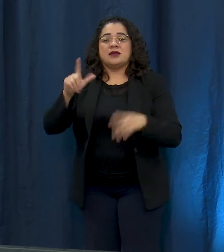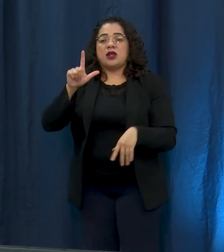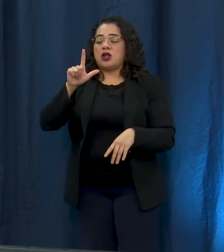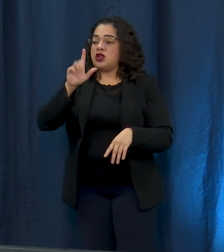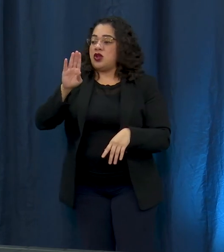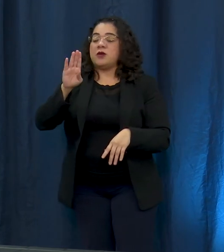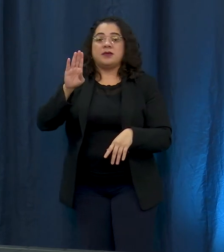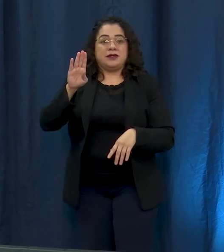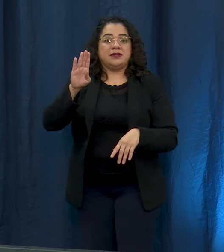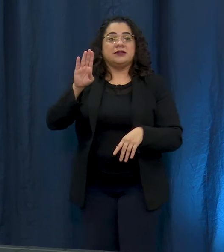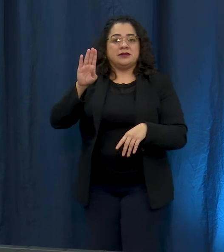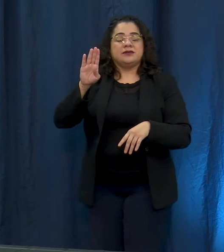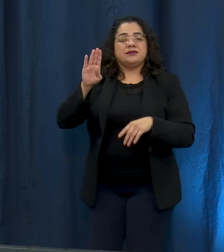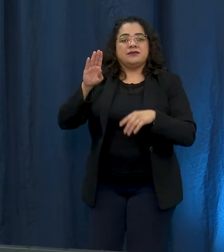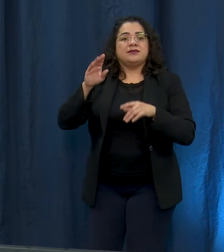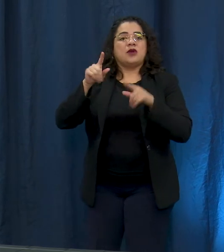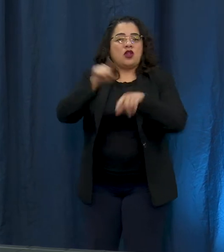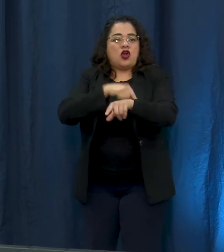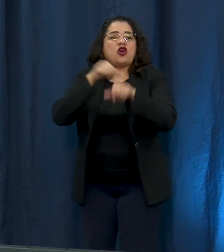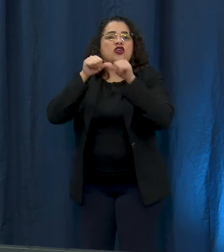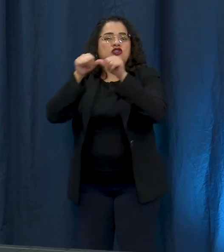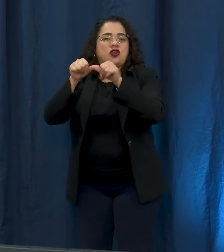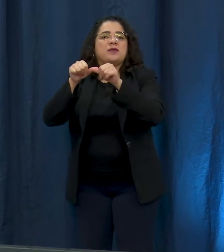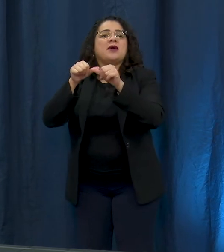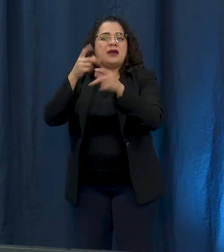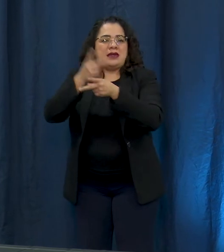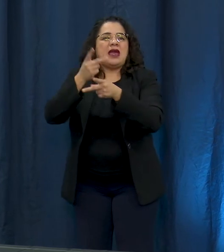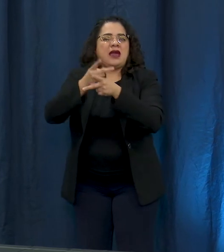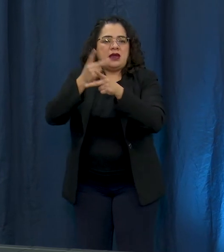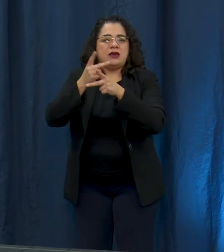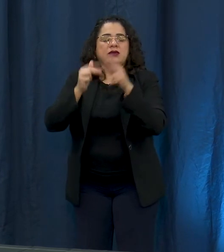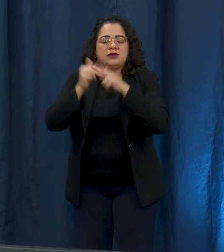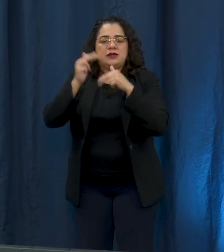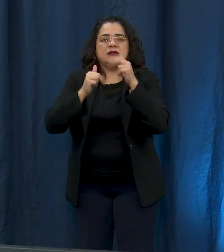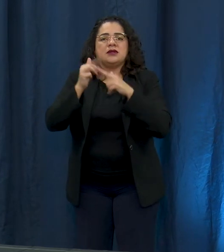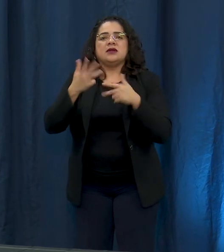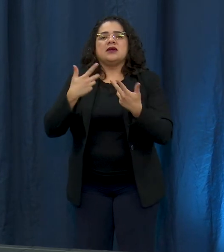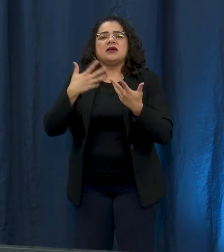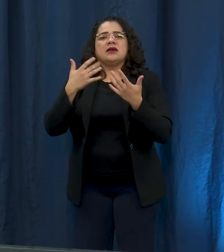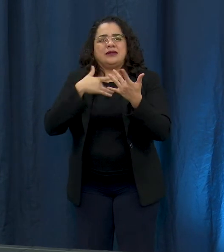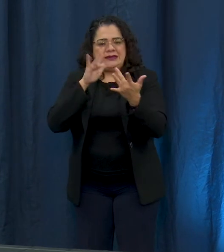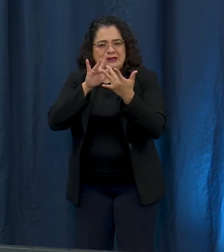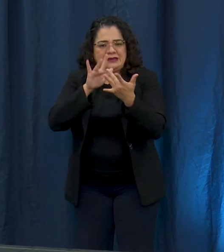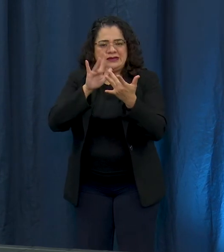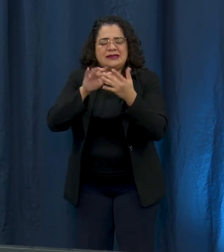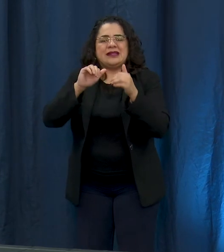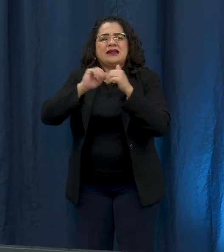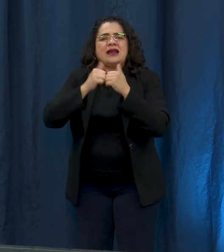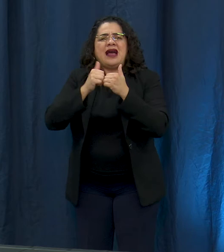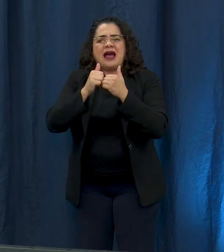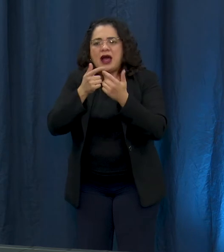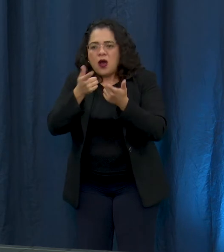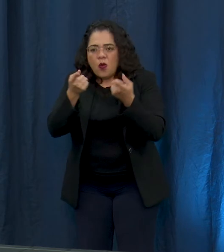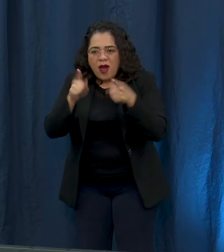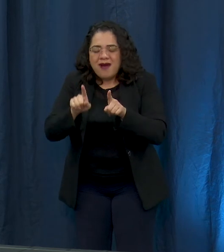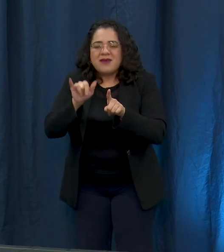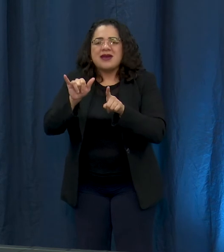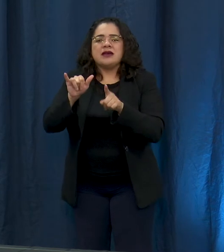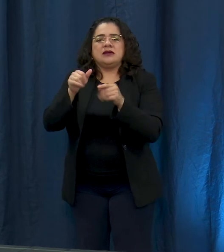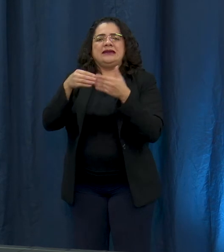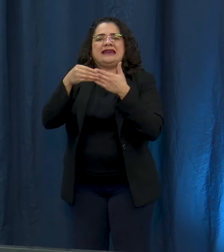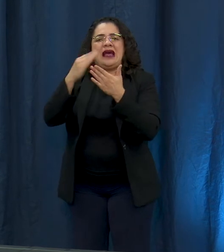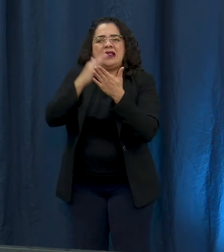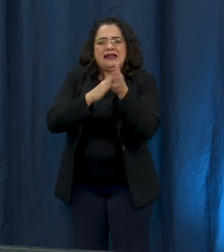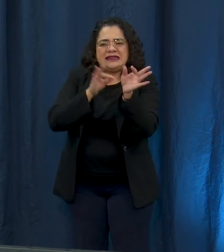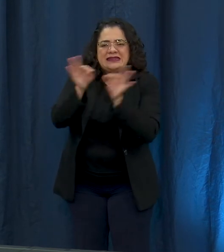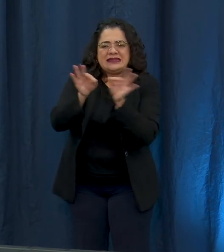working closely with these facilities to assist with contact investigations and ensure infection control measures are being made in order to